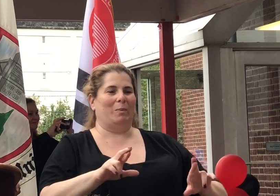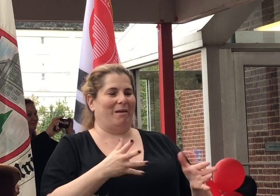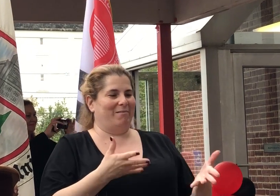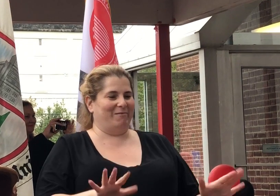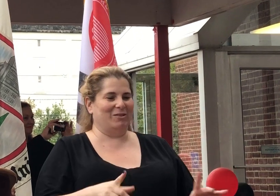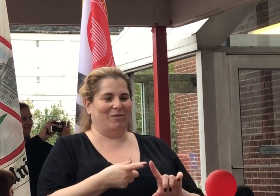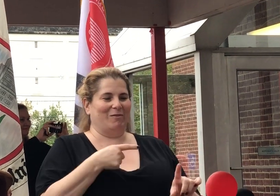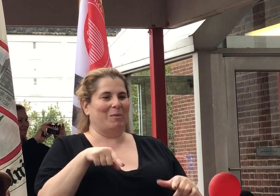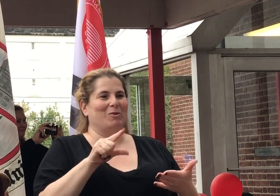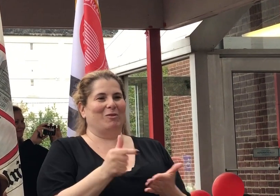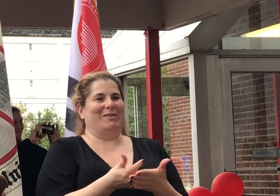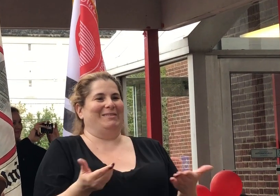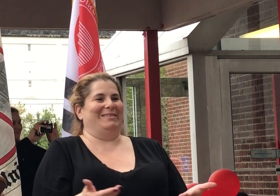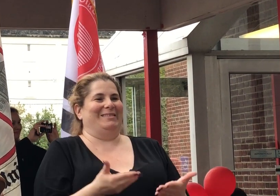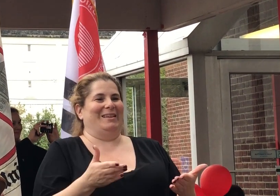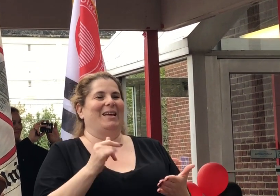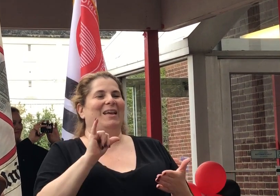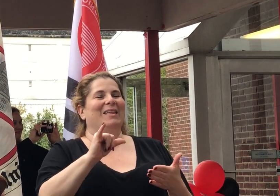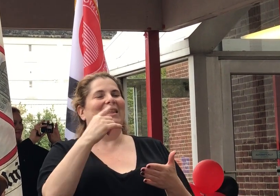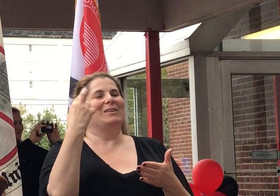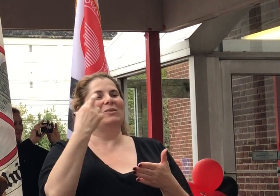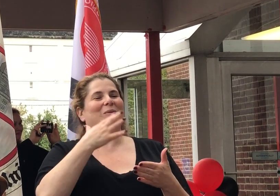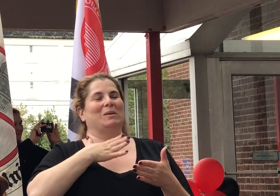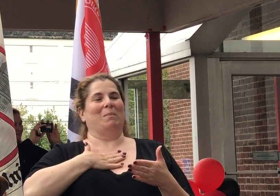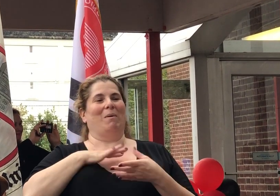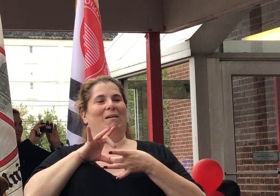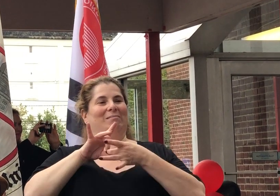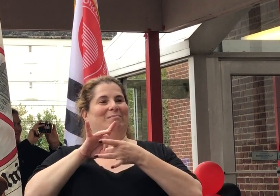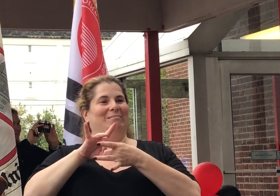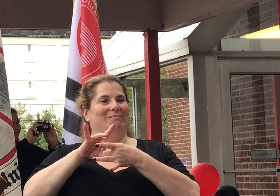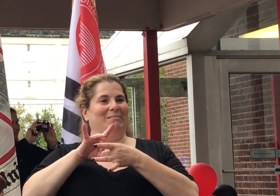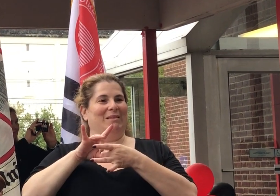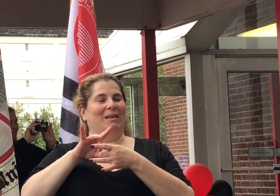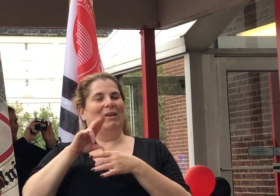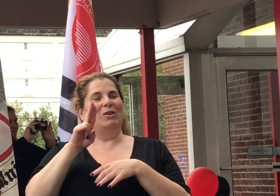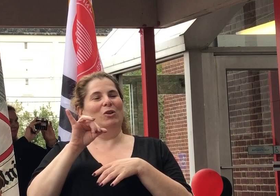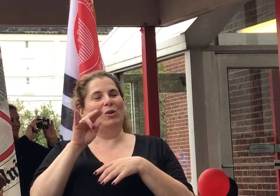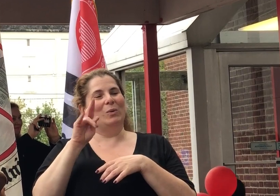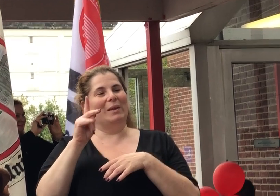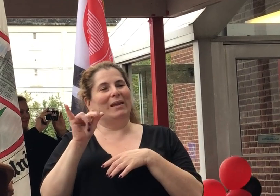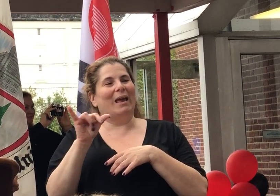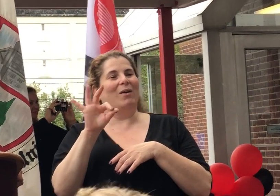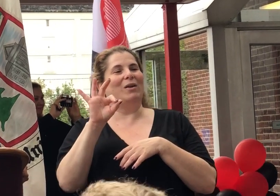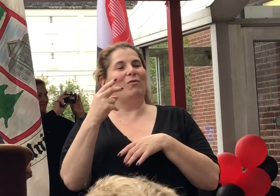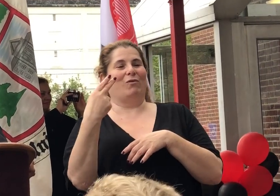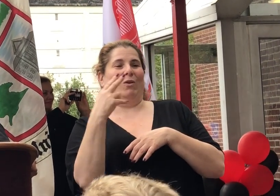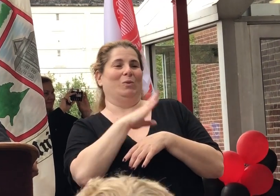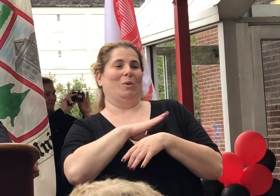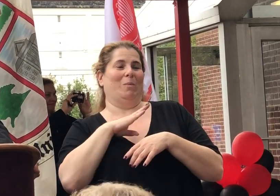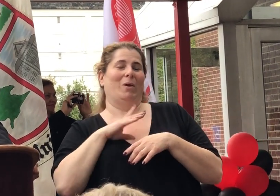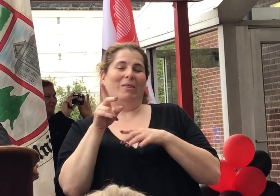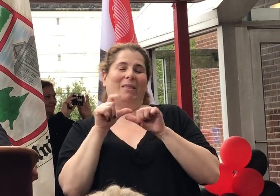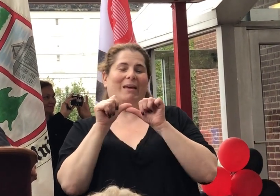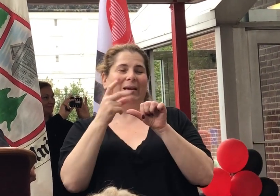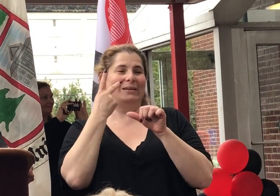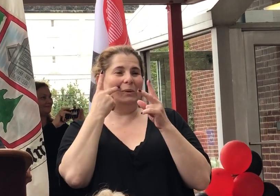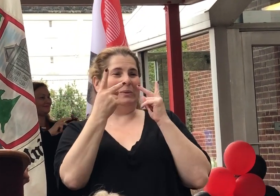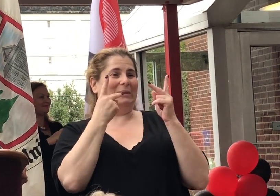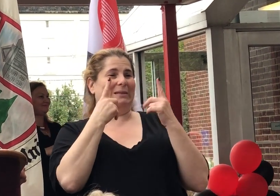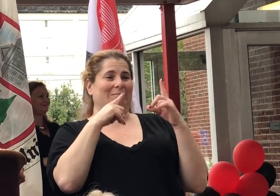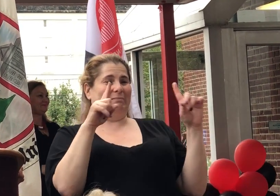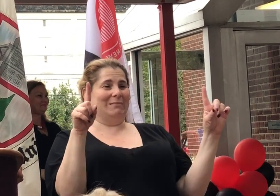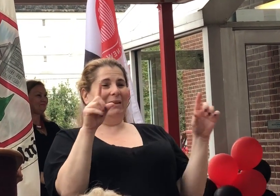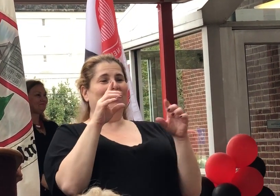And that's because of my fellow partnership on the Union County Freeholder Board who continue to see the vision in Union County College, including Freeholder Al